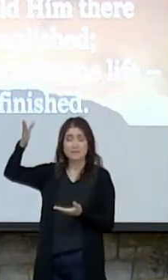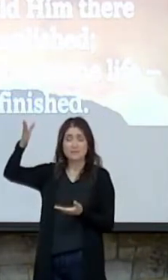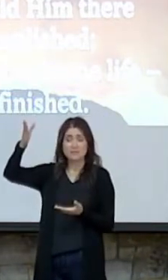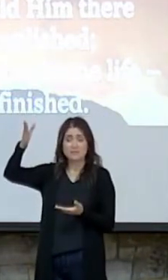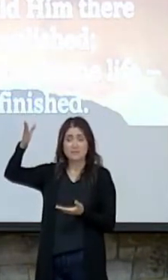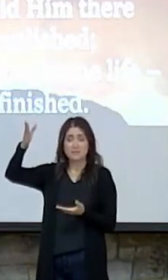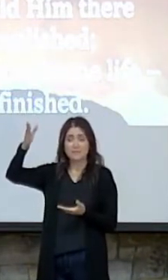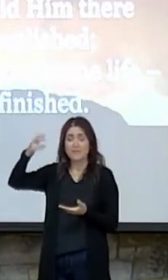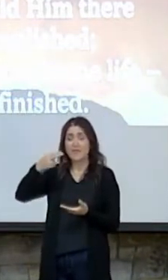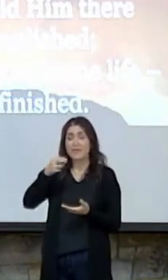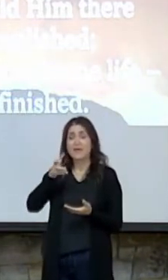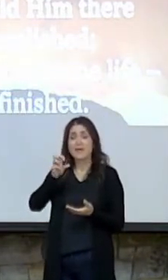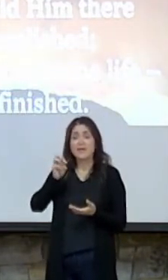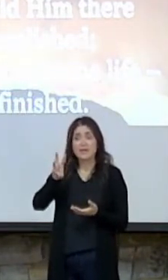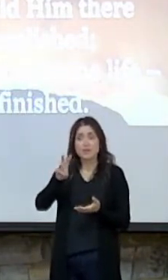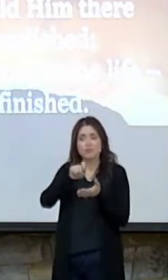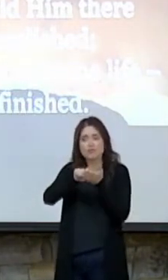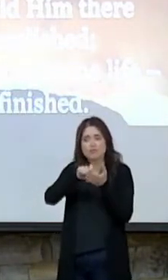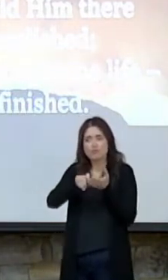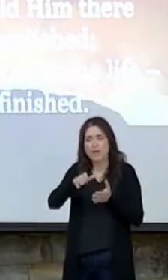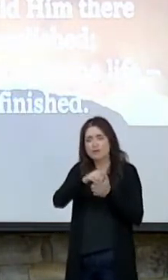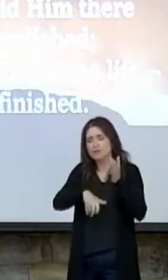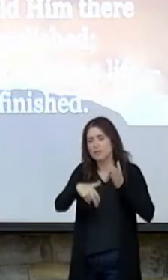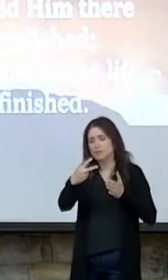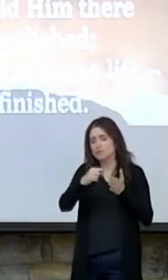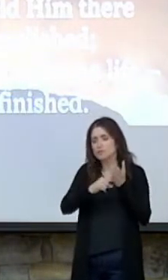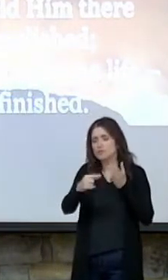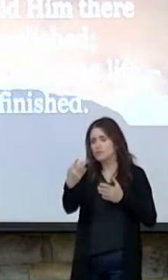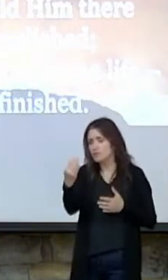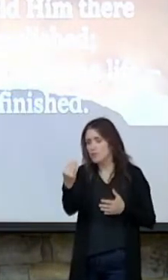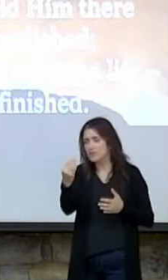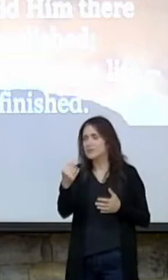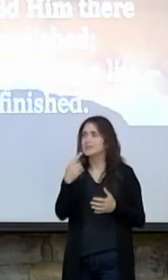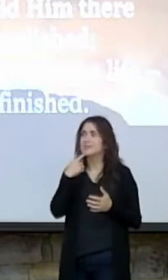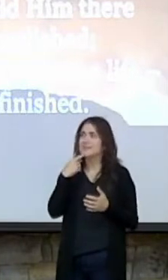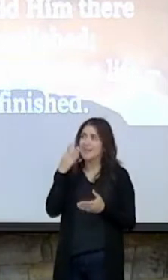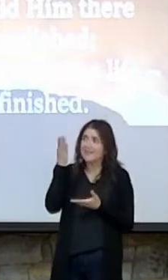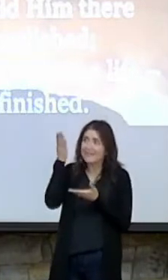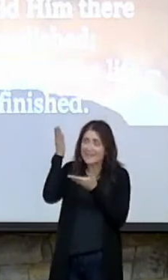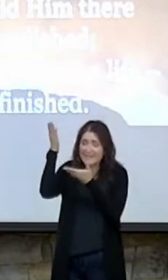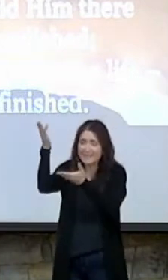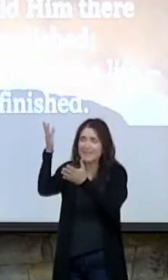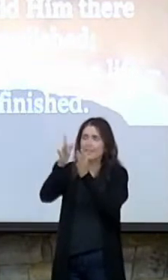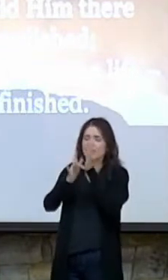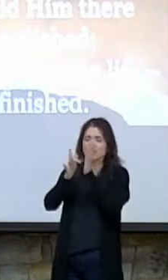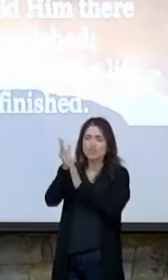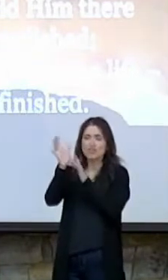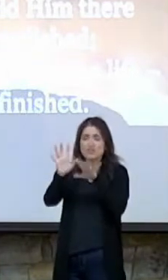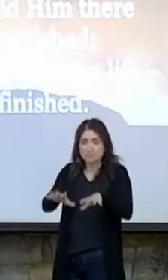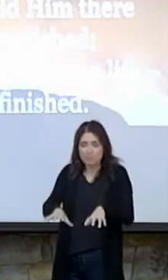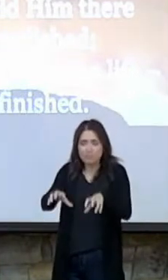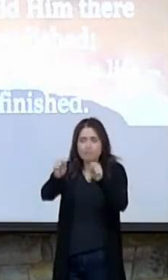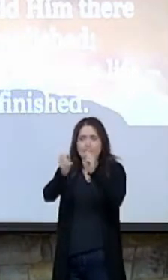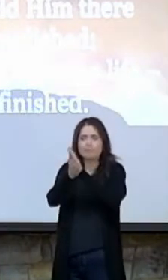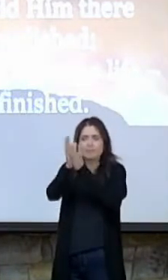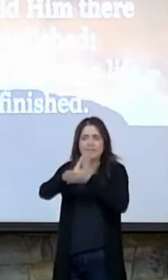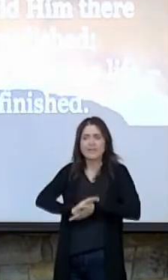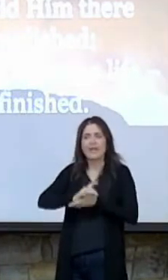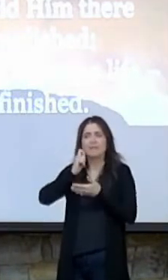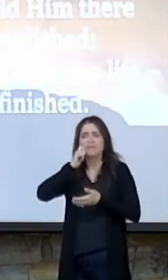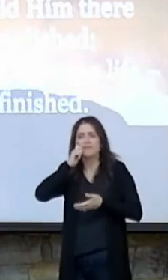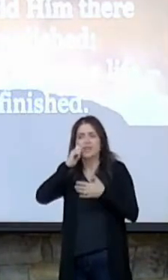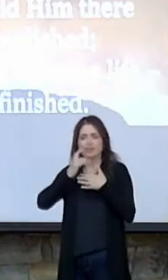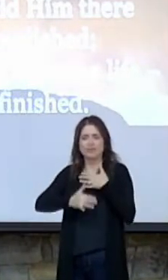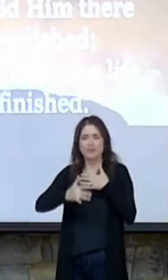Hebrews writer in Hebrews chapter 2 in verse 14 would say that he, Jesus, partook of flesh and blood. That means he